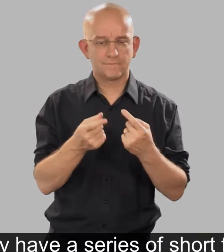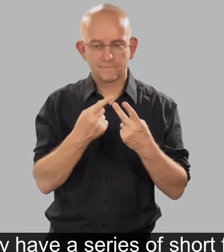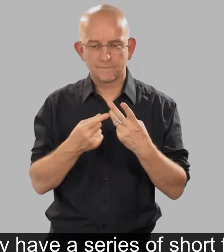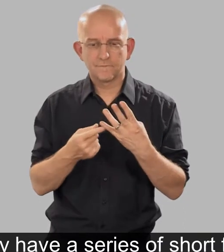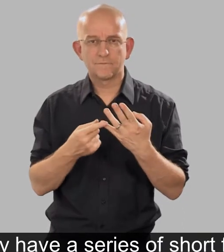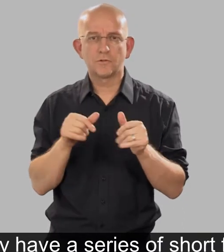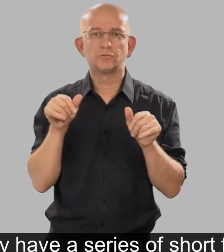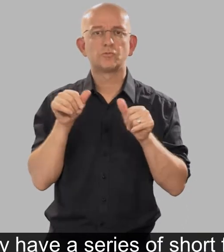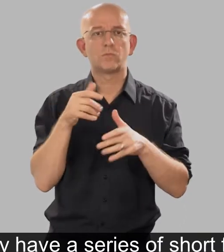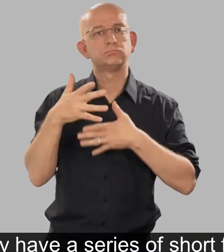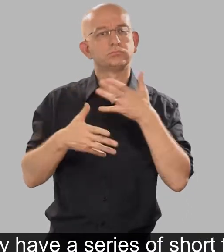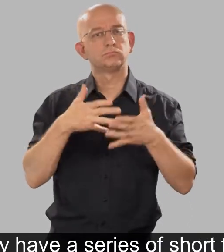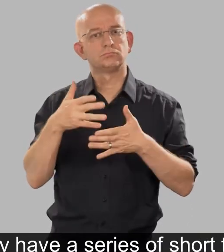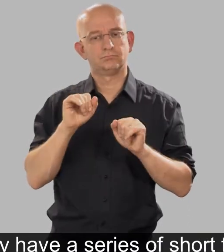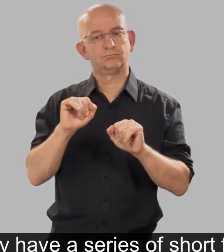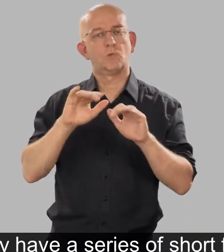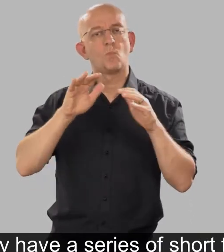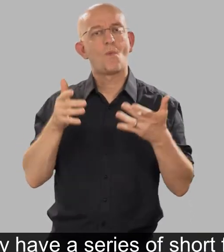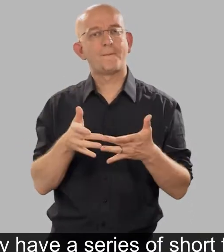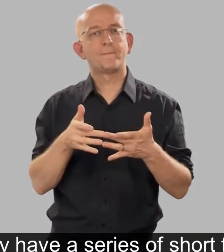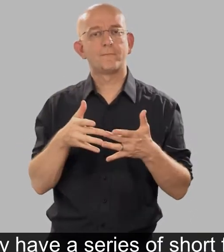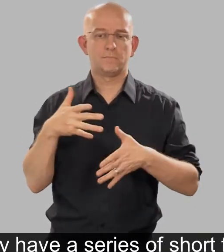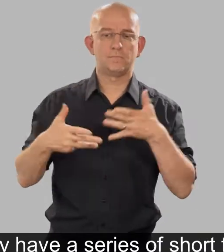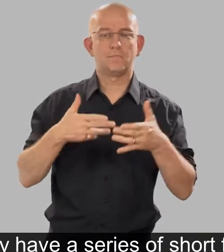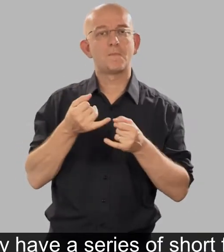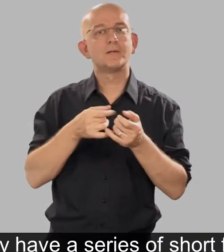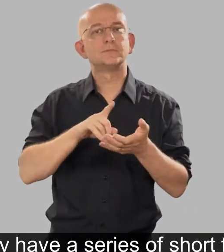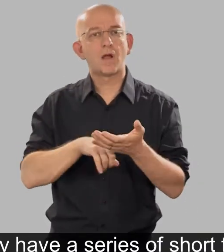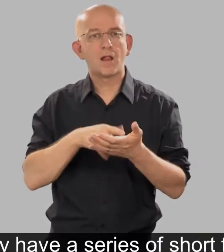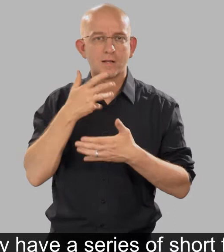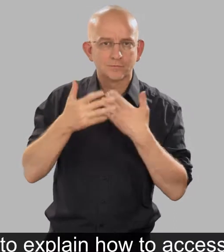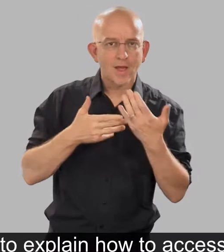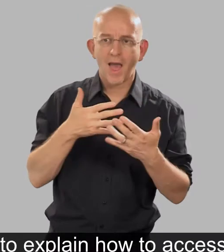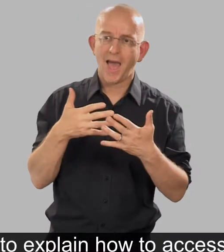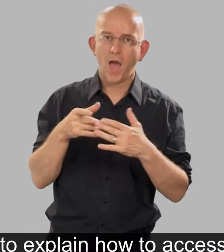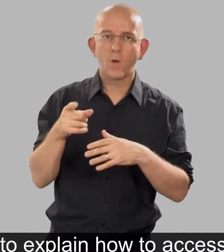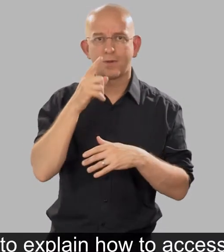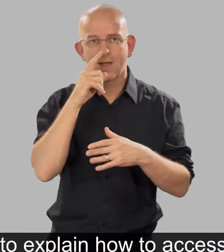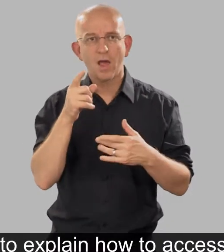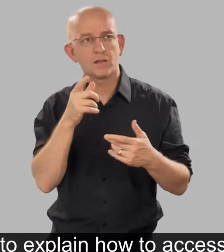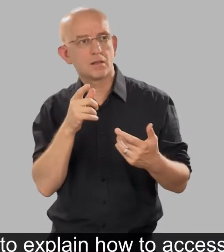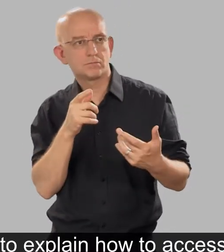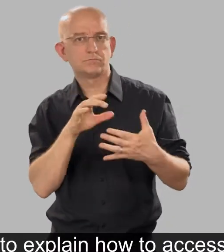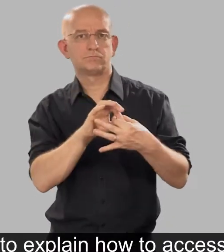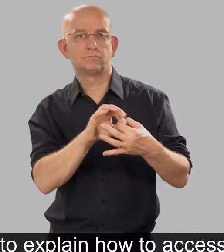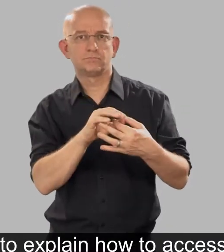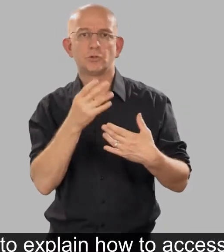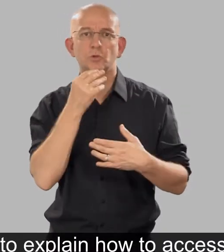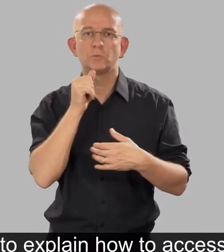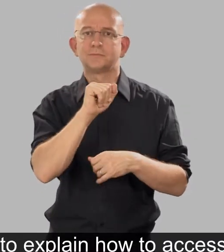They have a series of short films on their website in BSL to explain how to